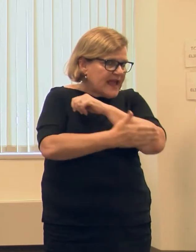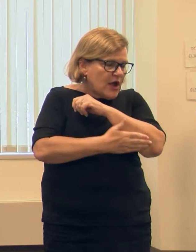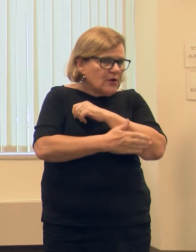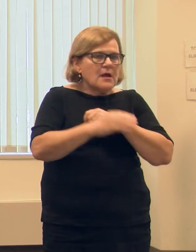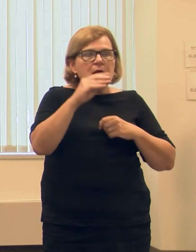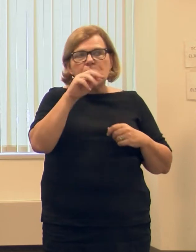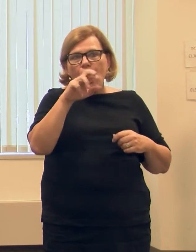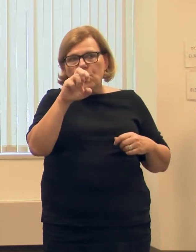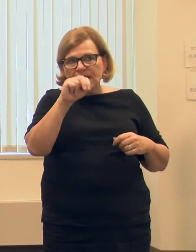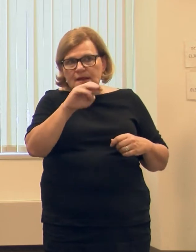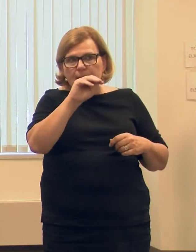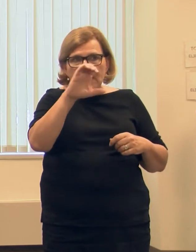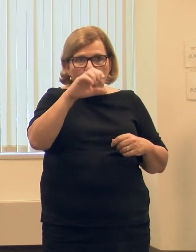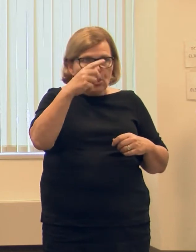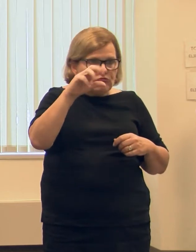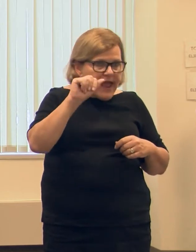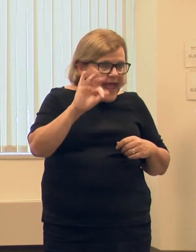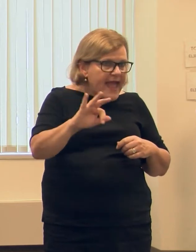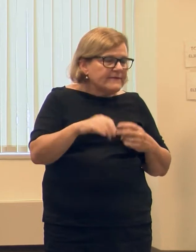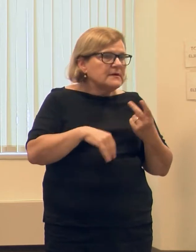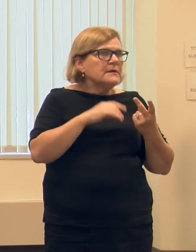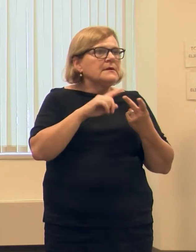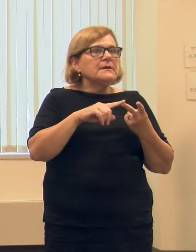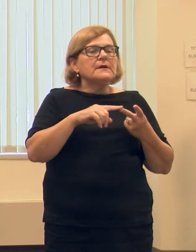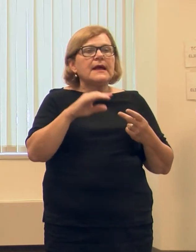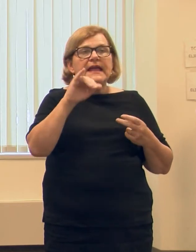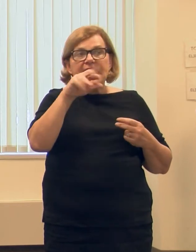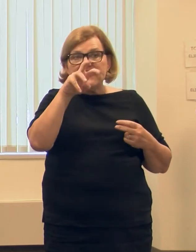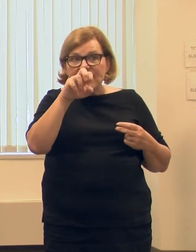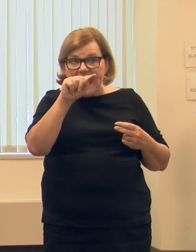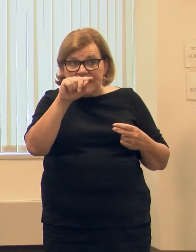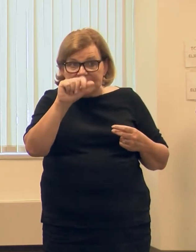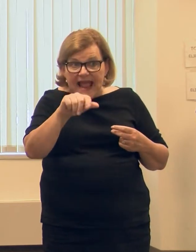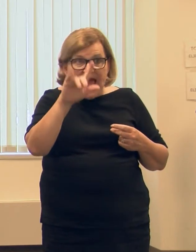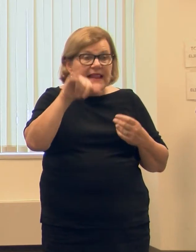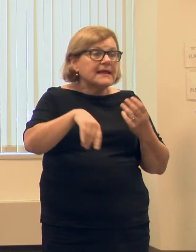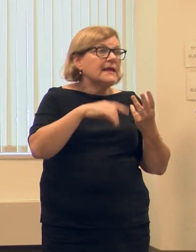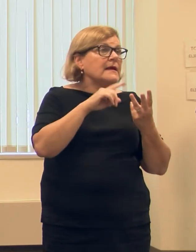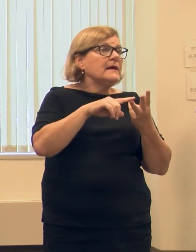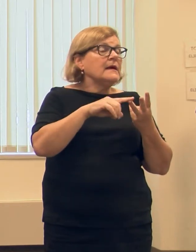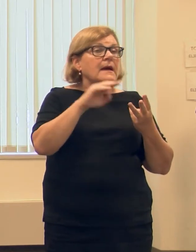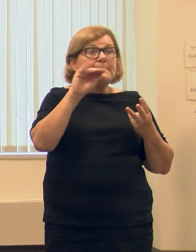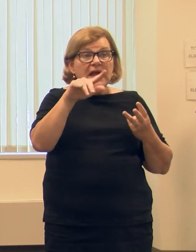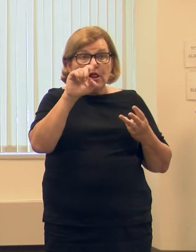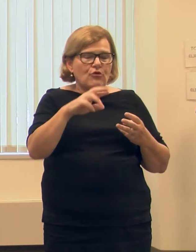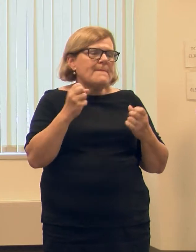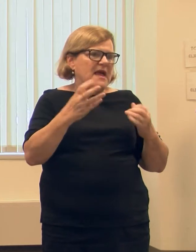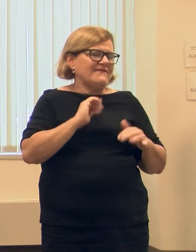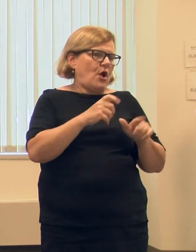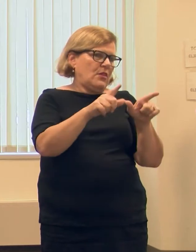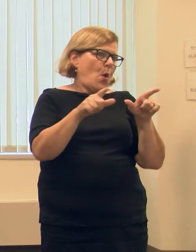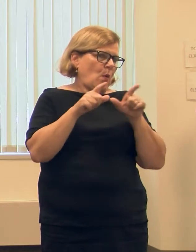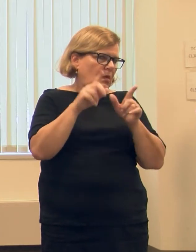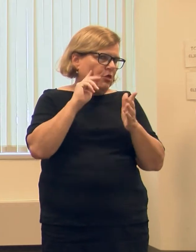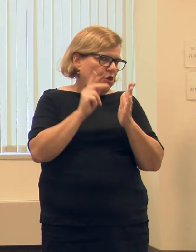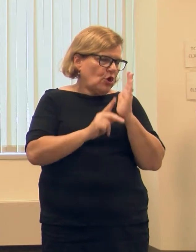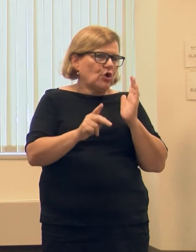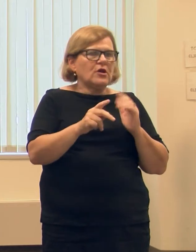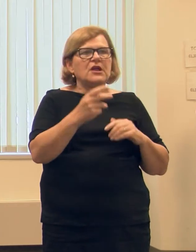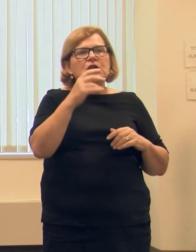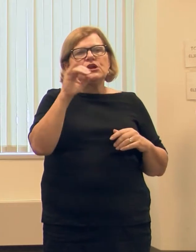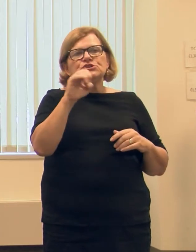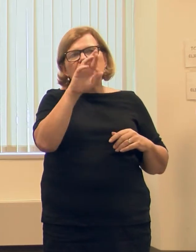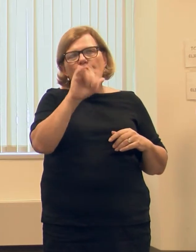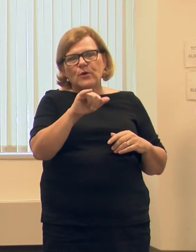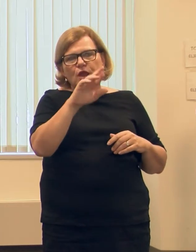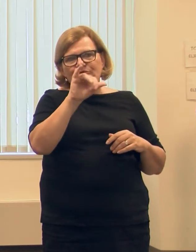Marnie McGrath, Melanie Halas, Yvette Talley, Debbie Miller, and many of our local clerks, Jerry Rinsler